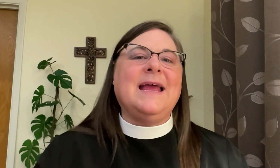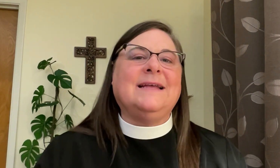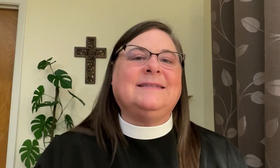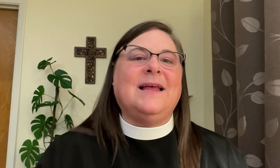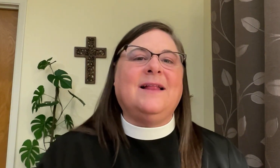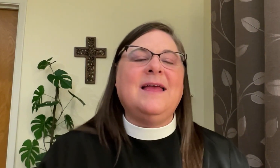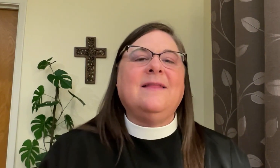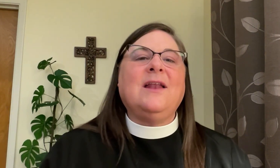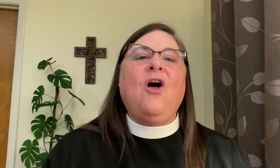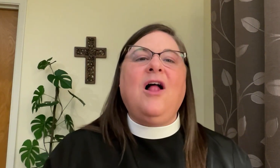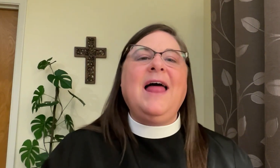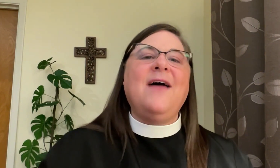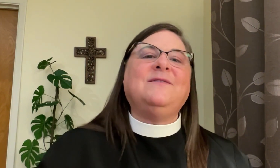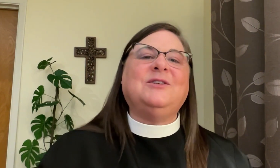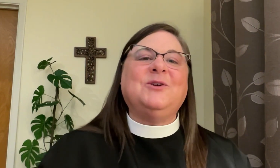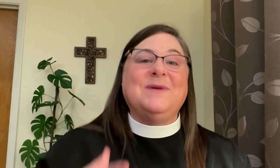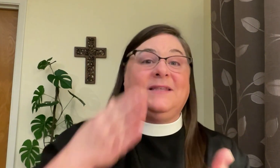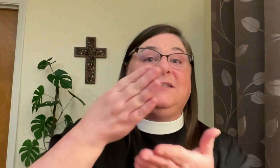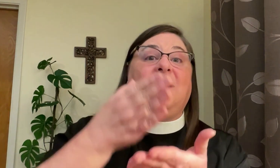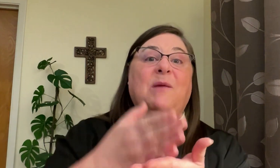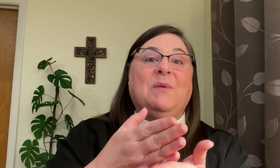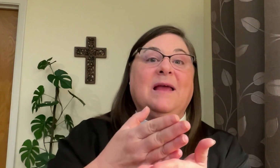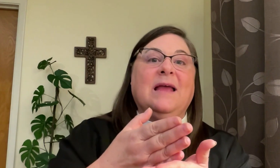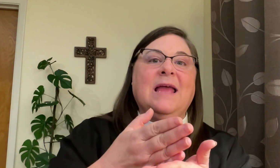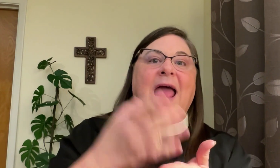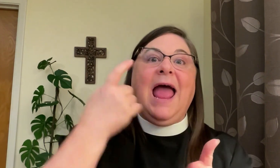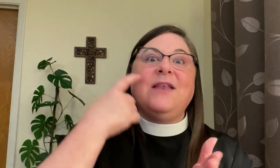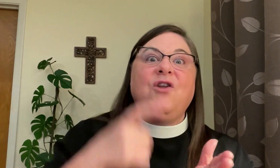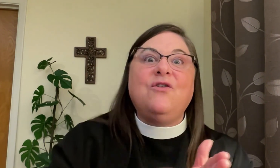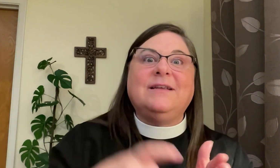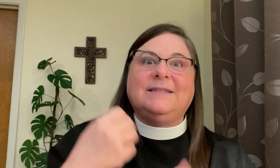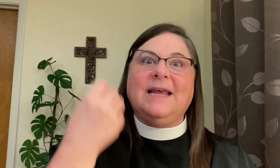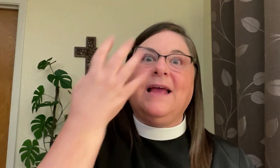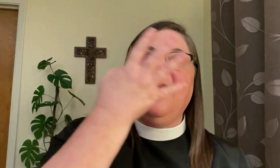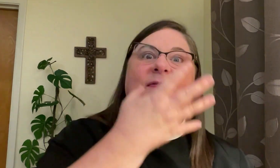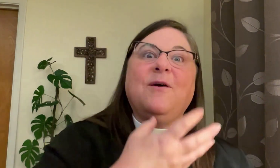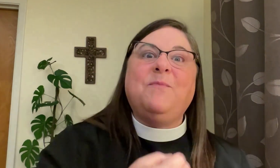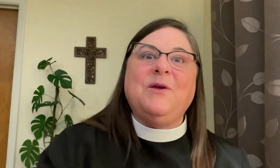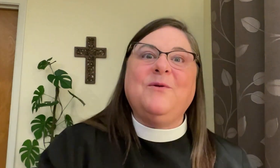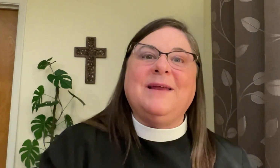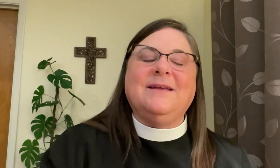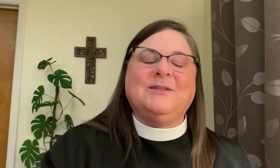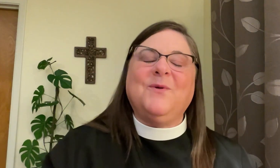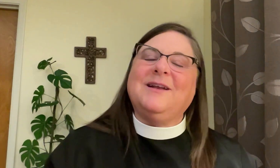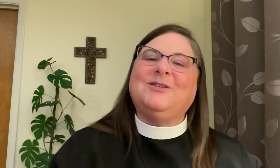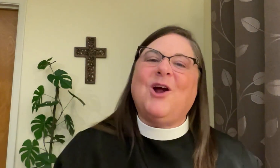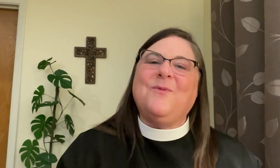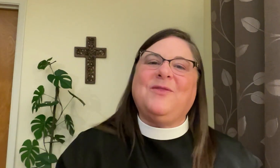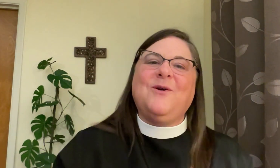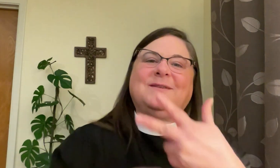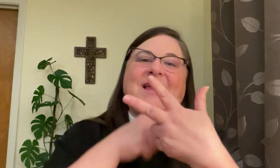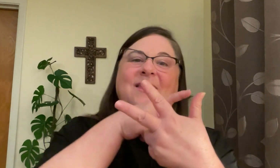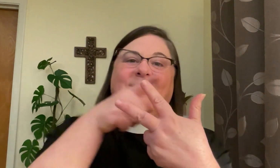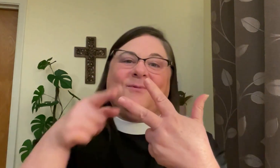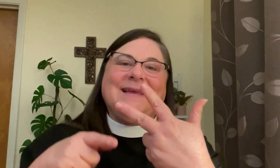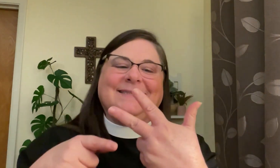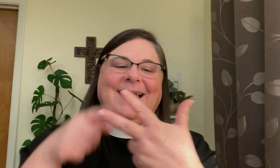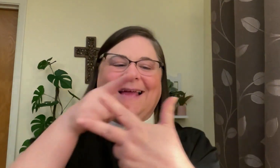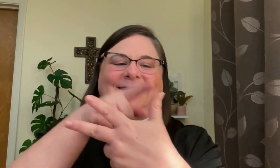ASL that all have to do with stopping and noticing the beauty. So we're going to start with those three signs.